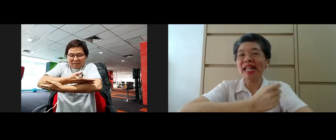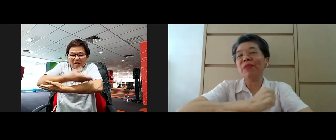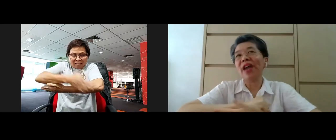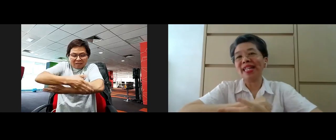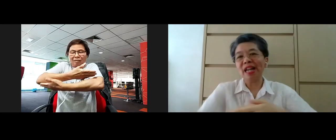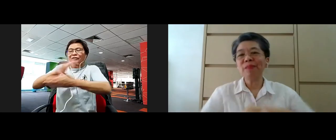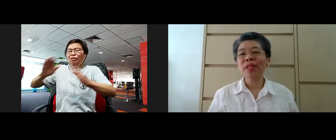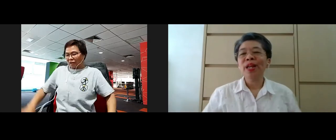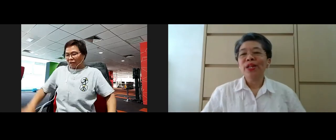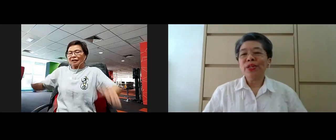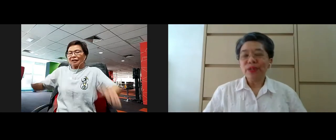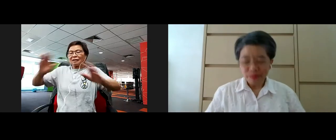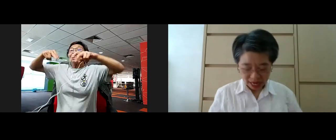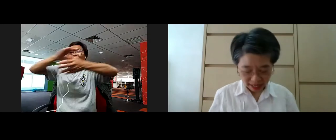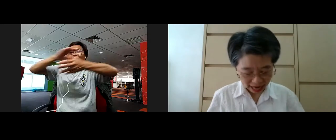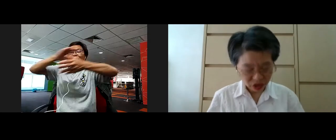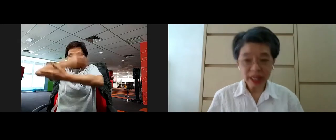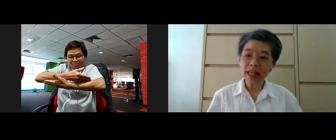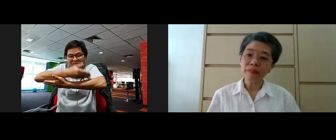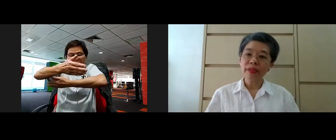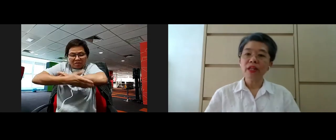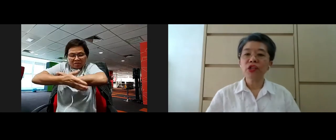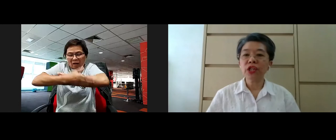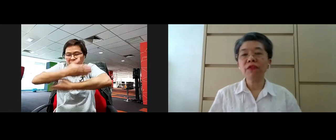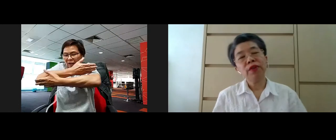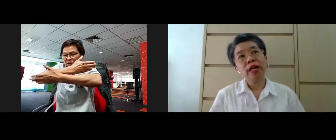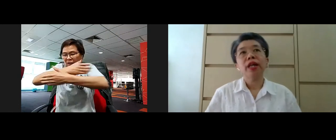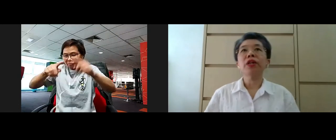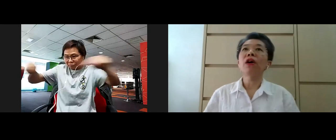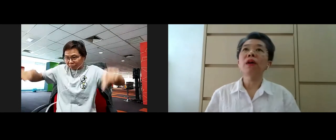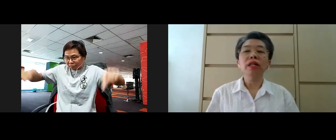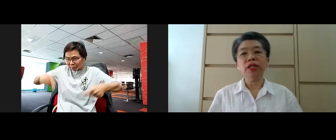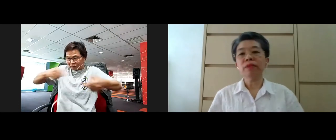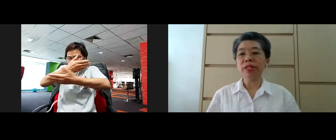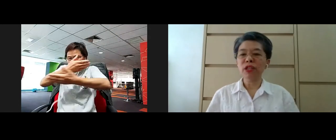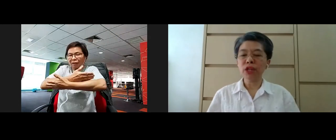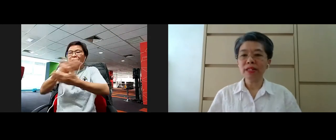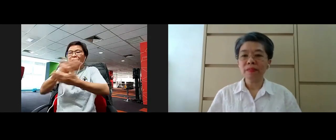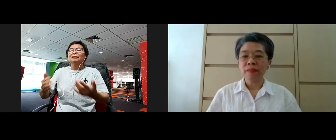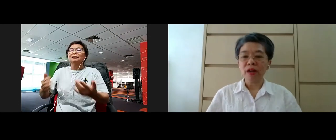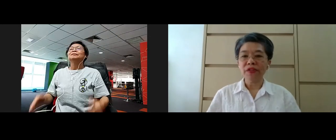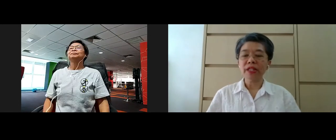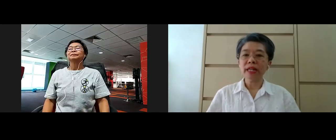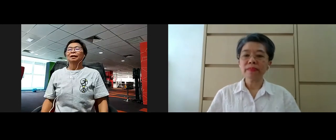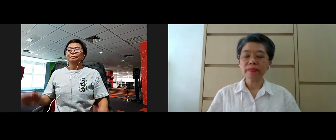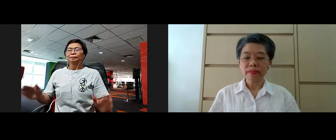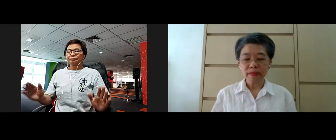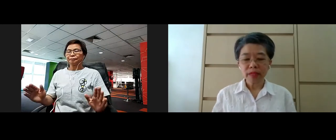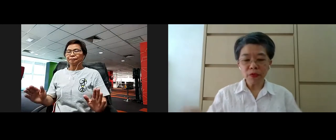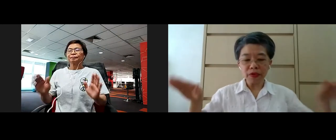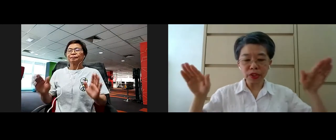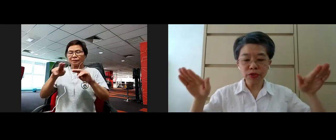we were going to start with that, yeah? So intentionally shift your, you know, position of sitting